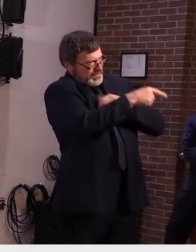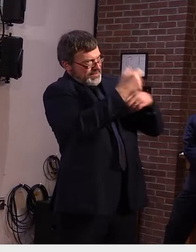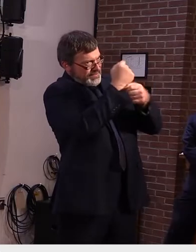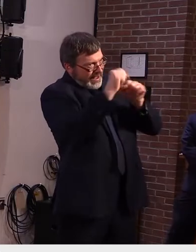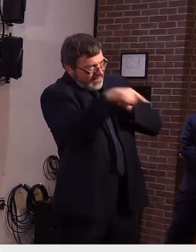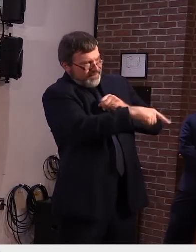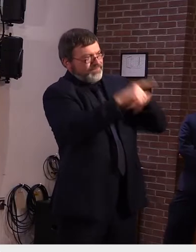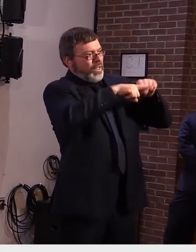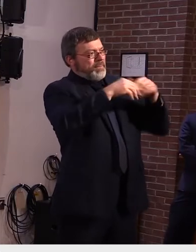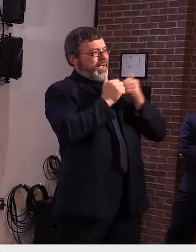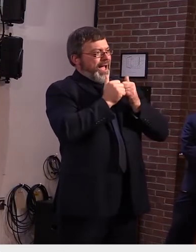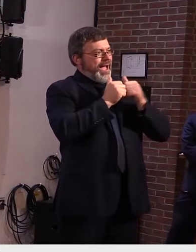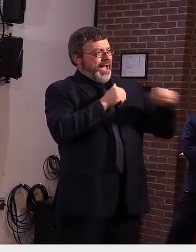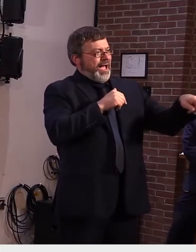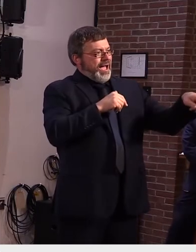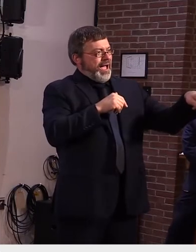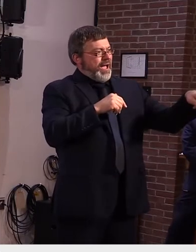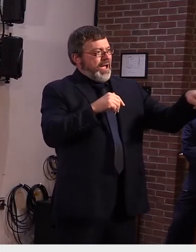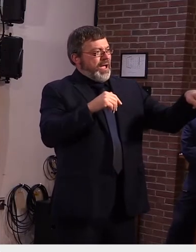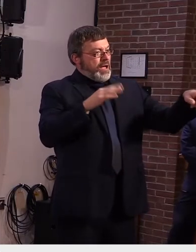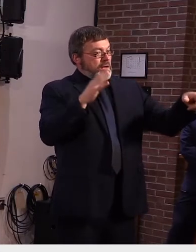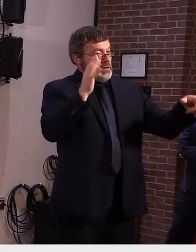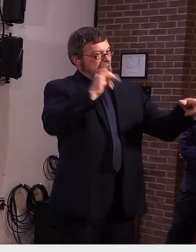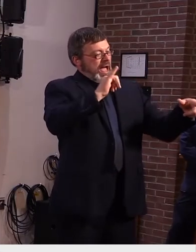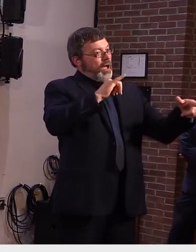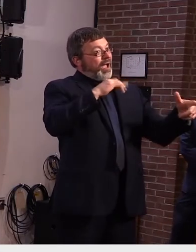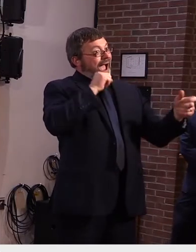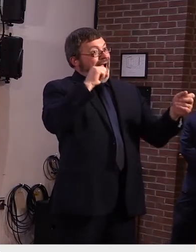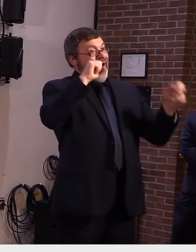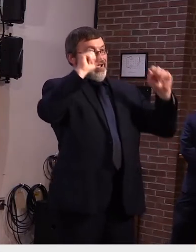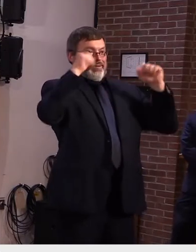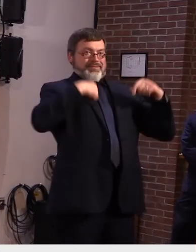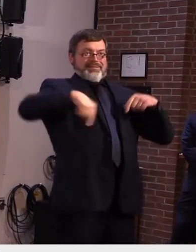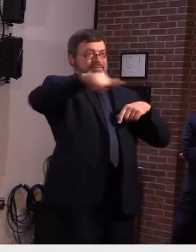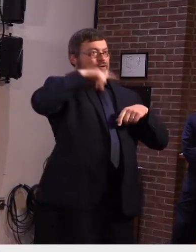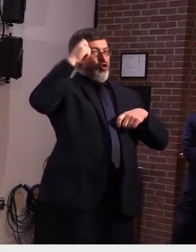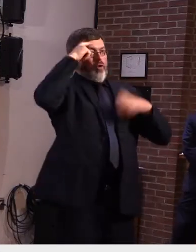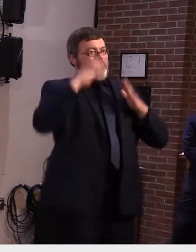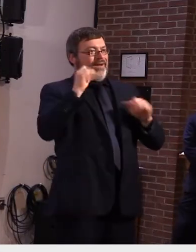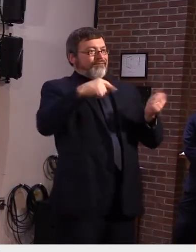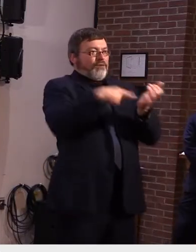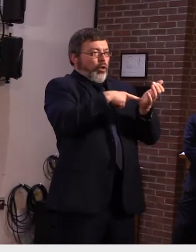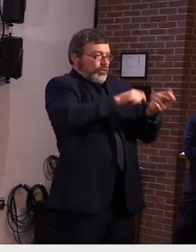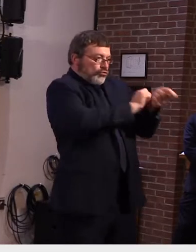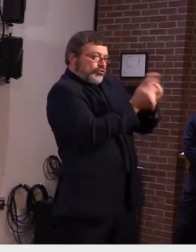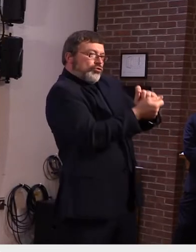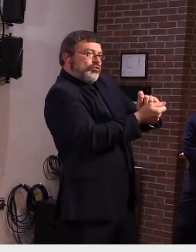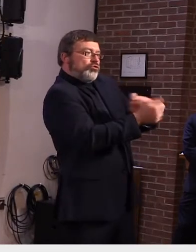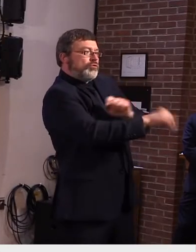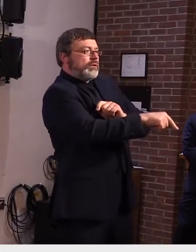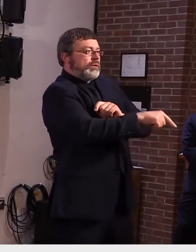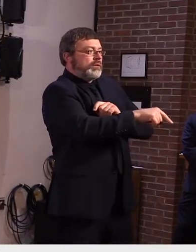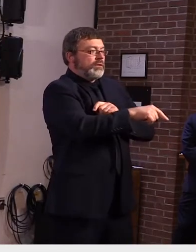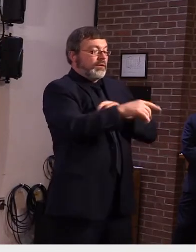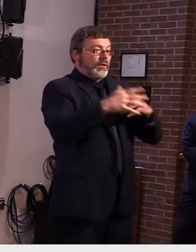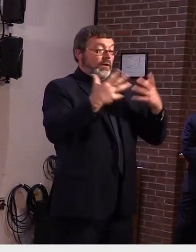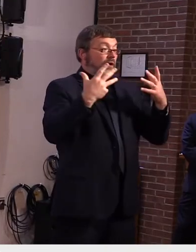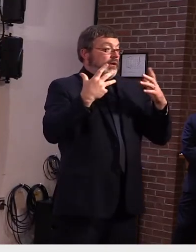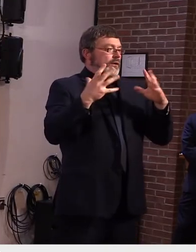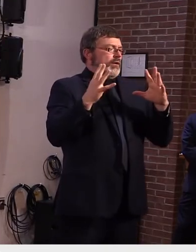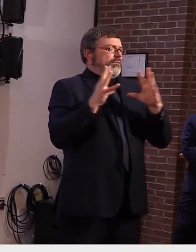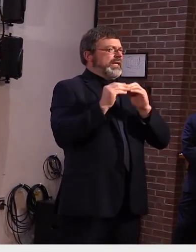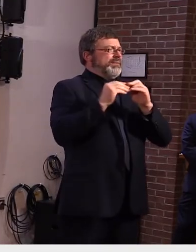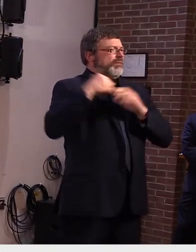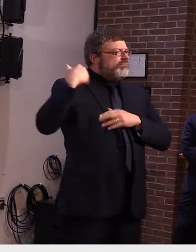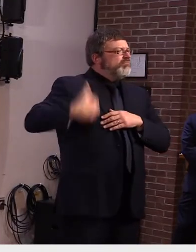uh infrastructure as well so these have been ongoing efforts for quite some time but certainly ramped up